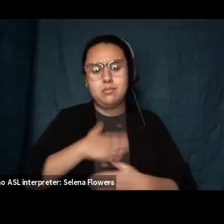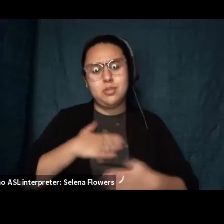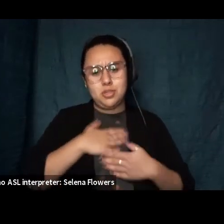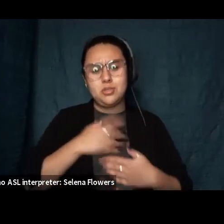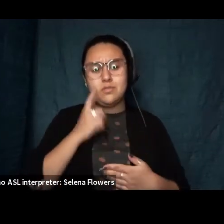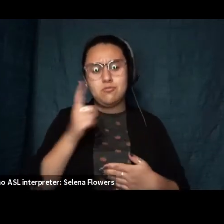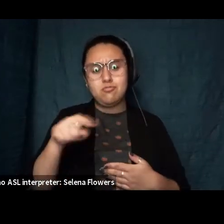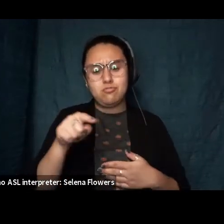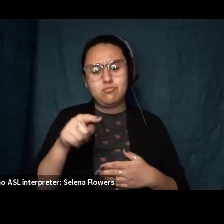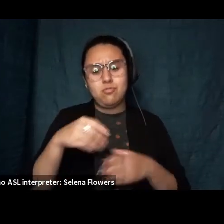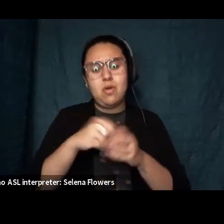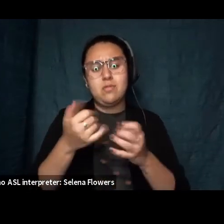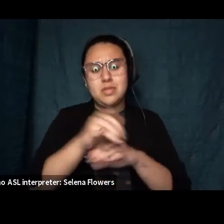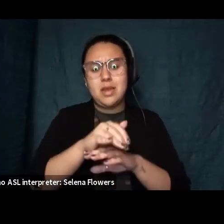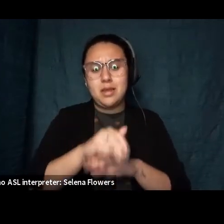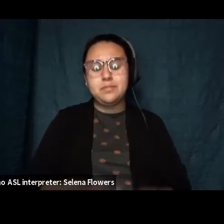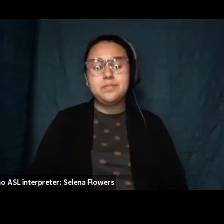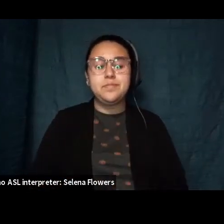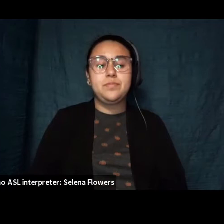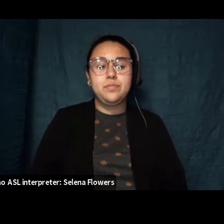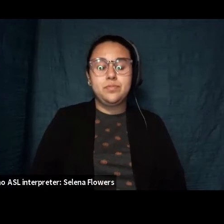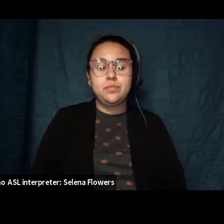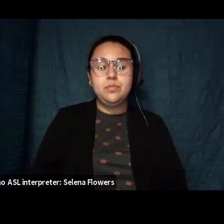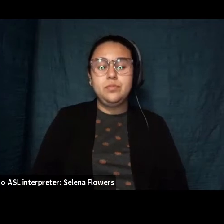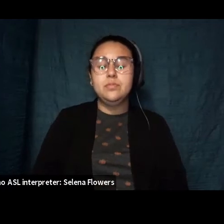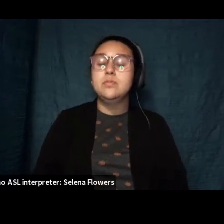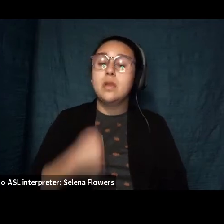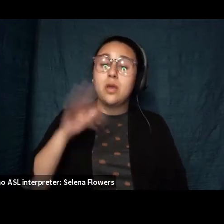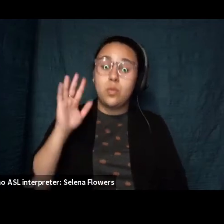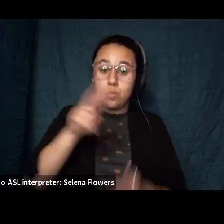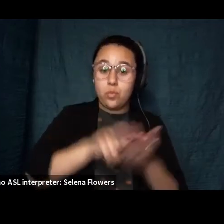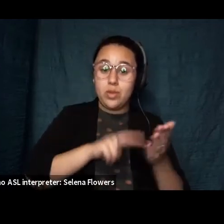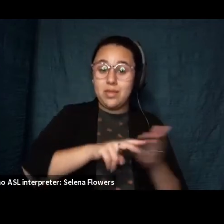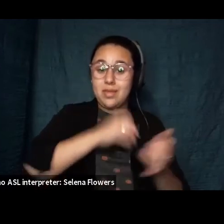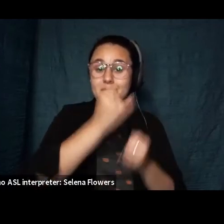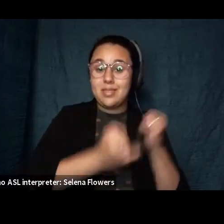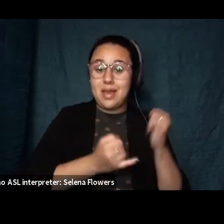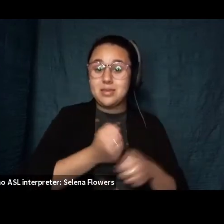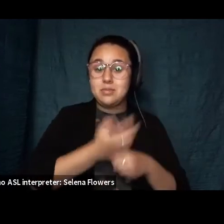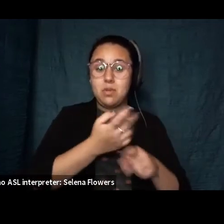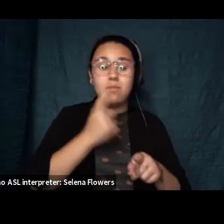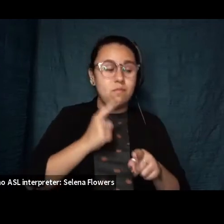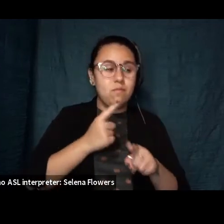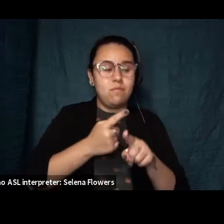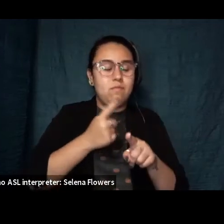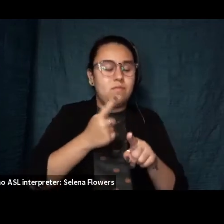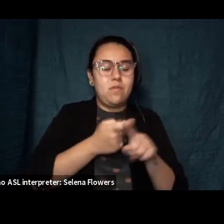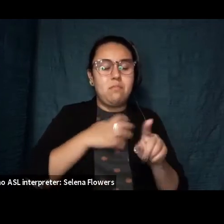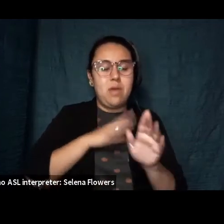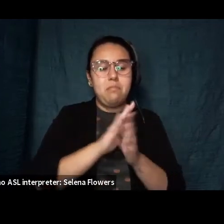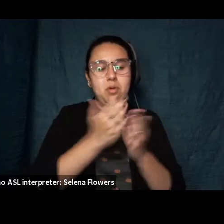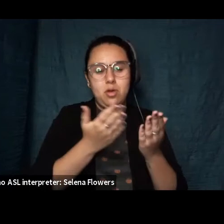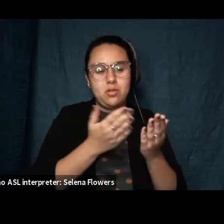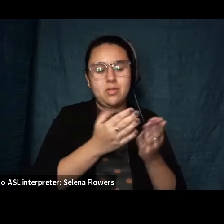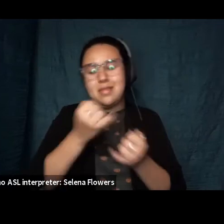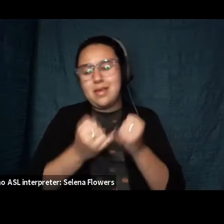of this evening um i'm going to read just one last poem from late in the book um by way of